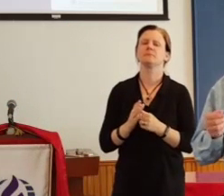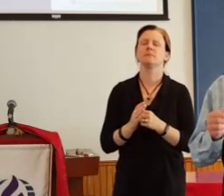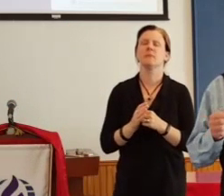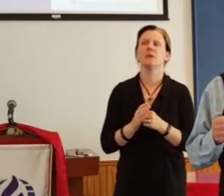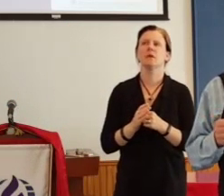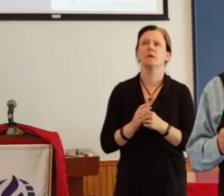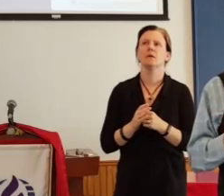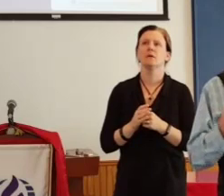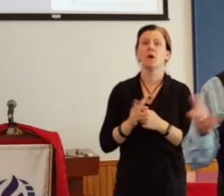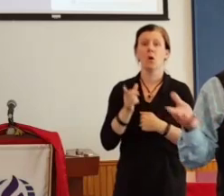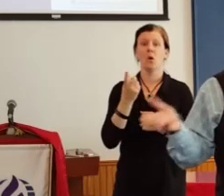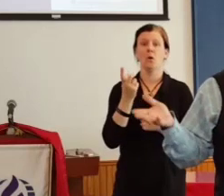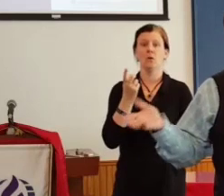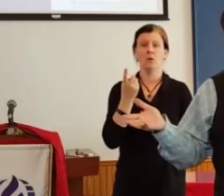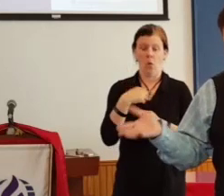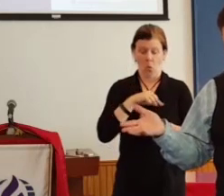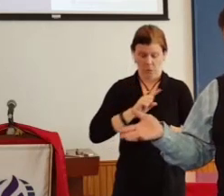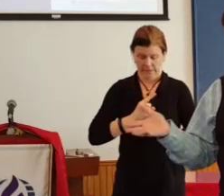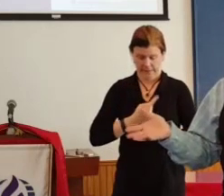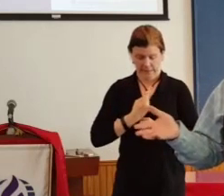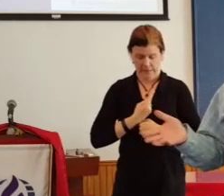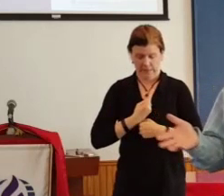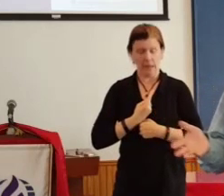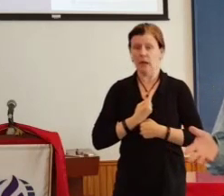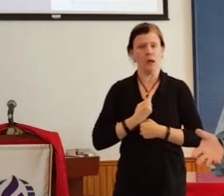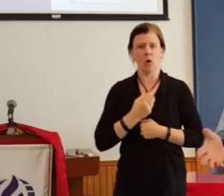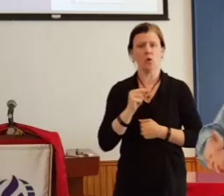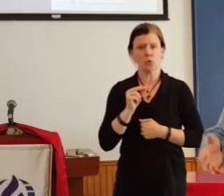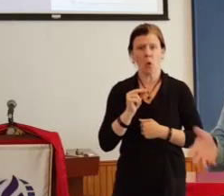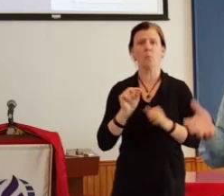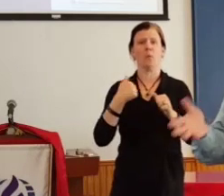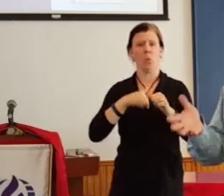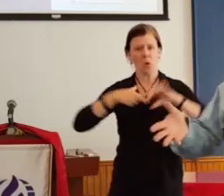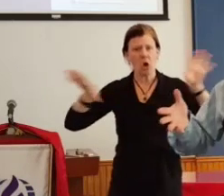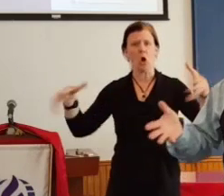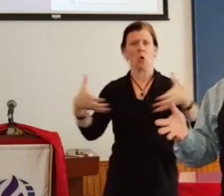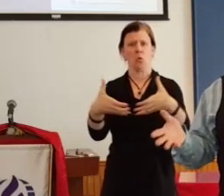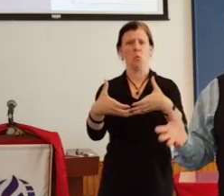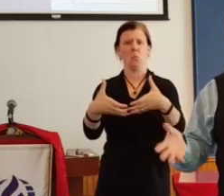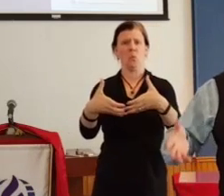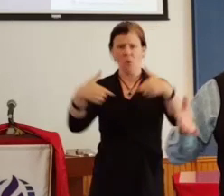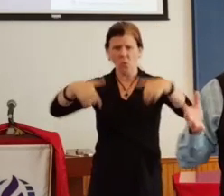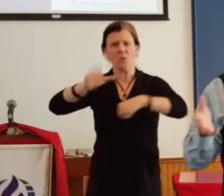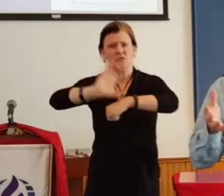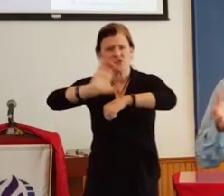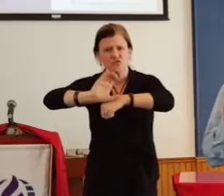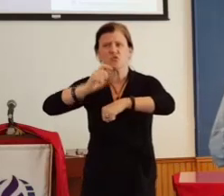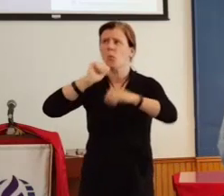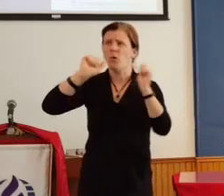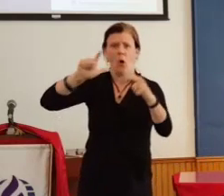only as individuals but as a community of believers. believers, community of believers, MMCC.